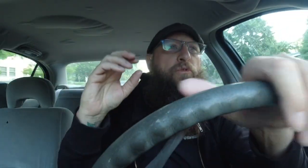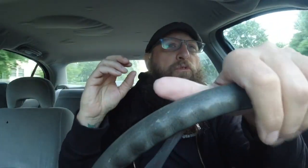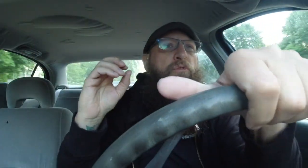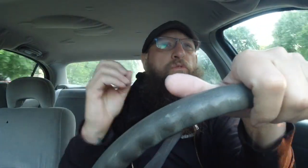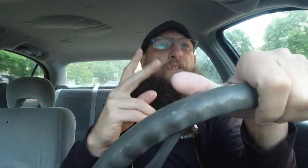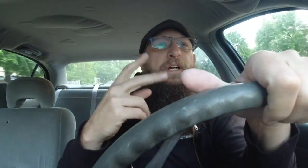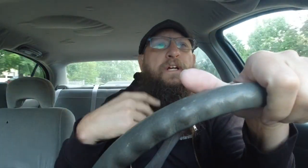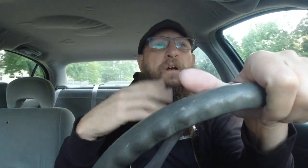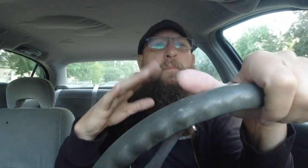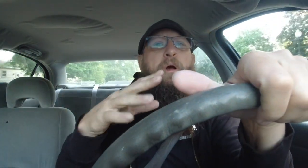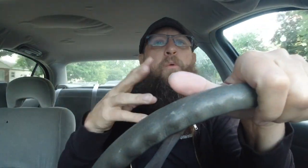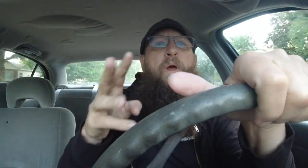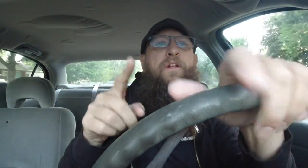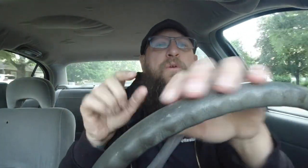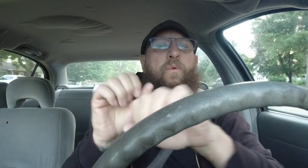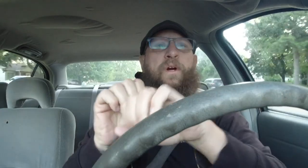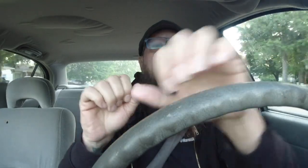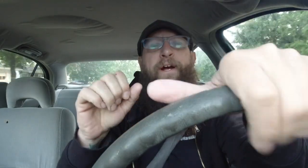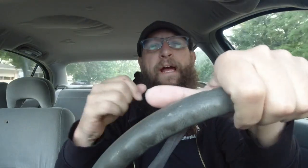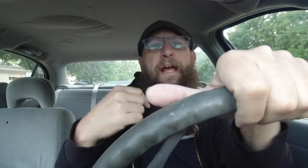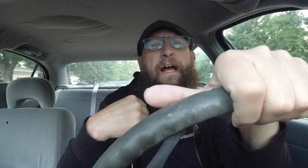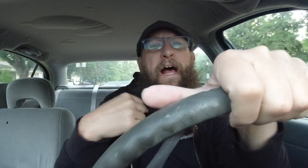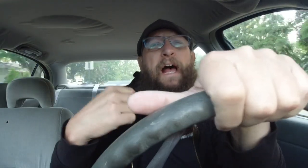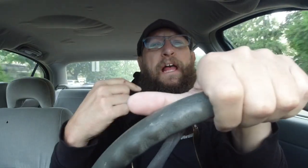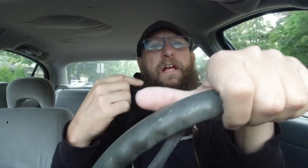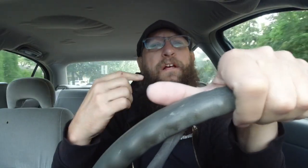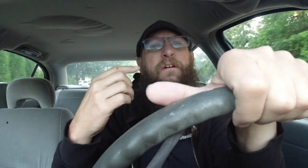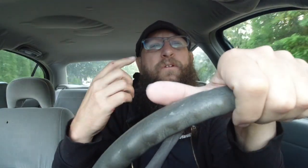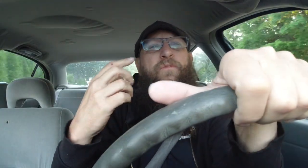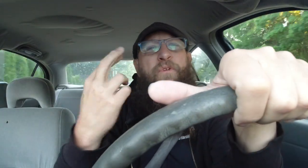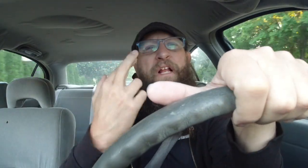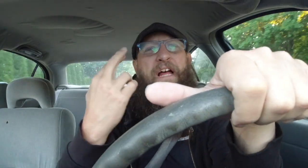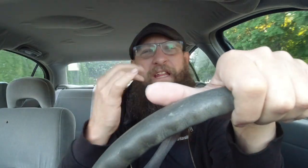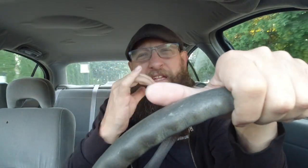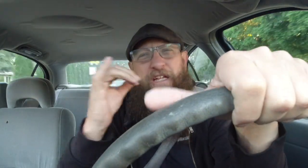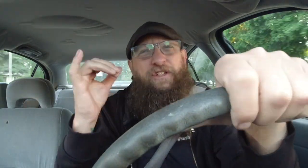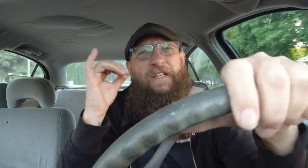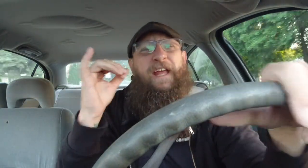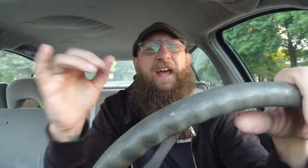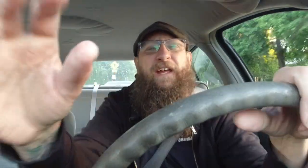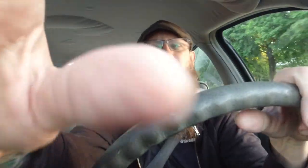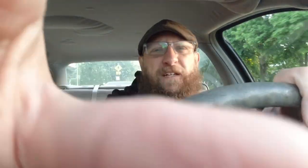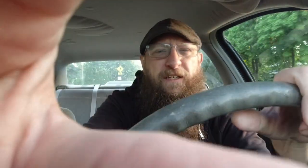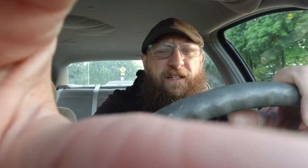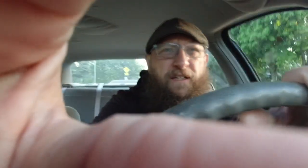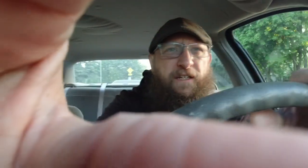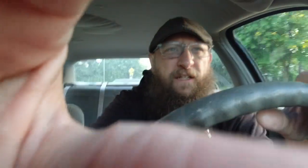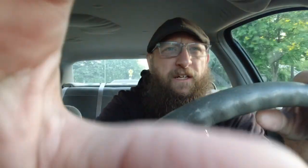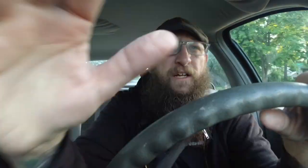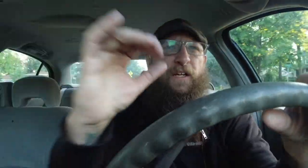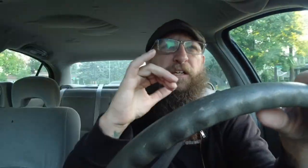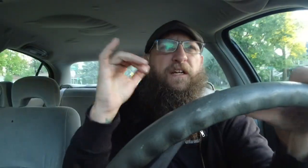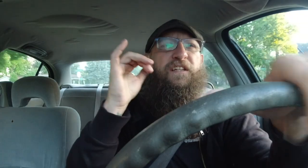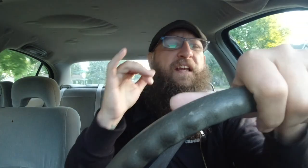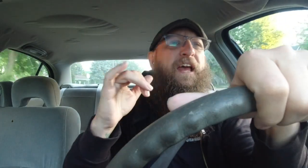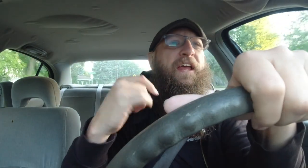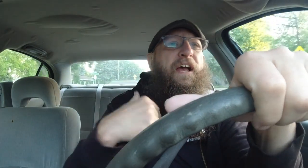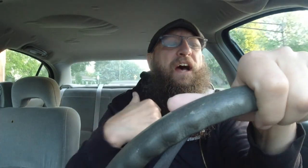okay i'm on my way to work i realized yesterday yesterday i